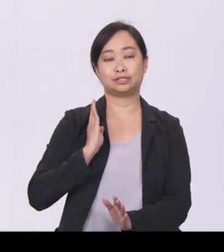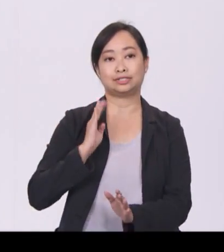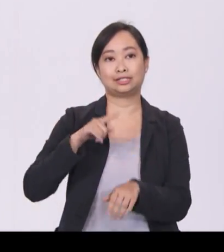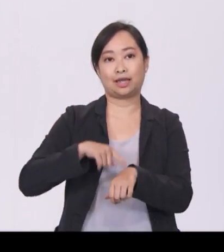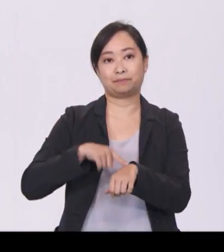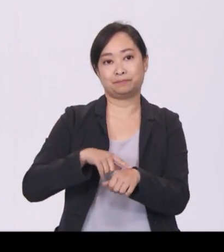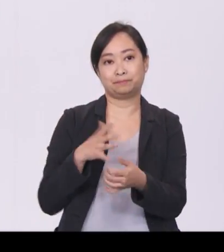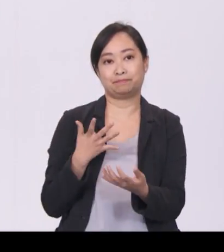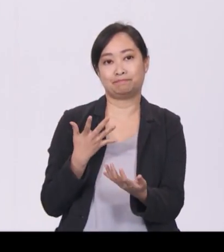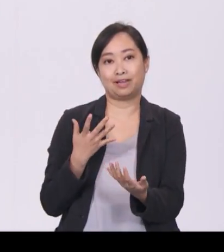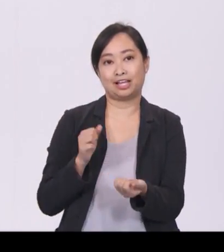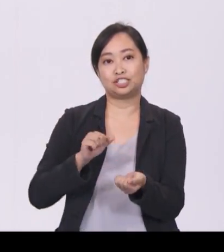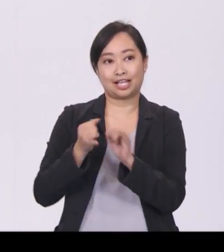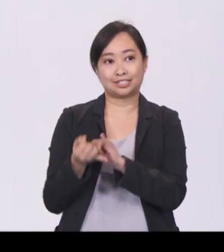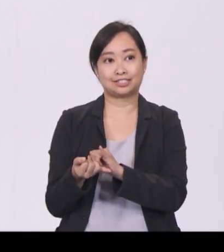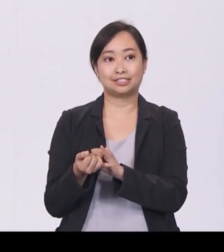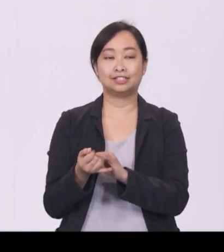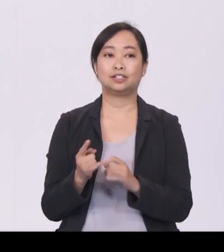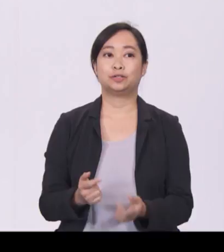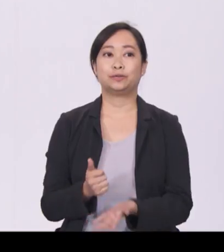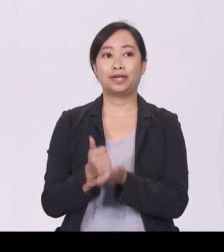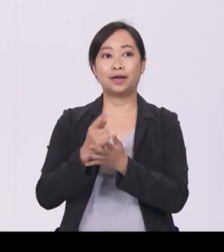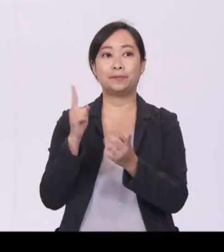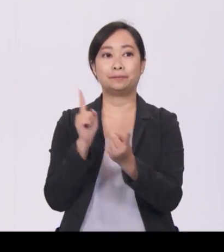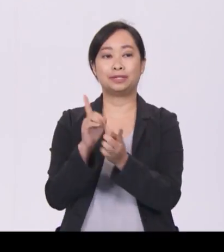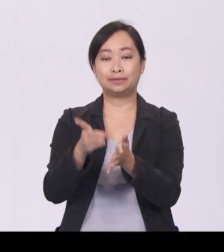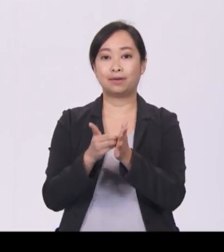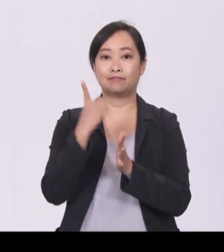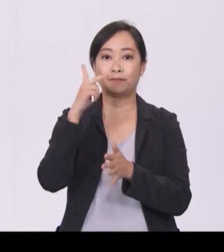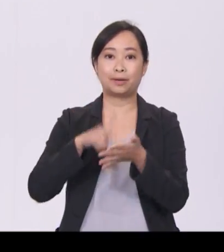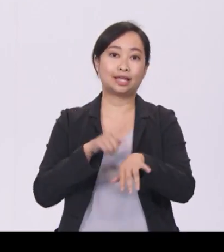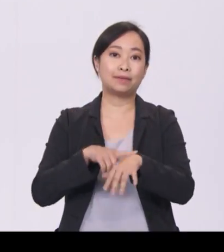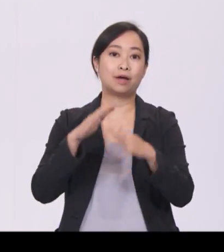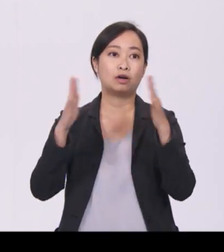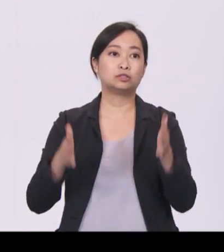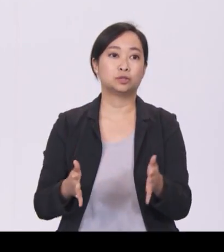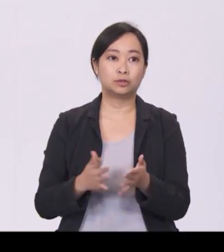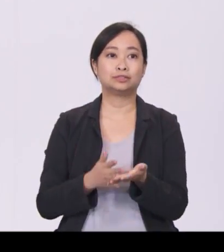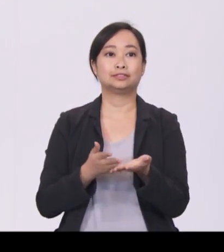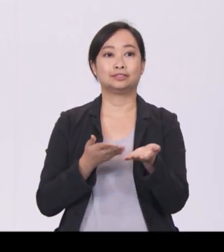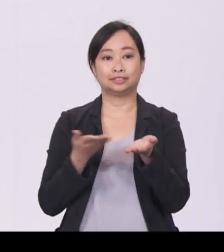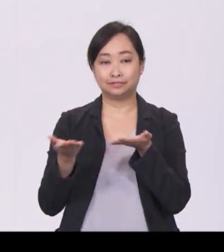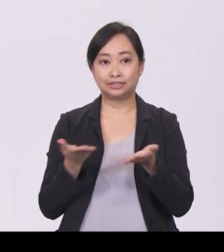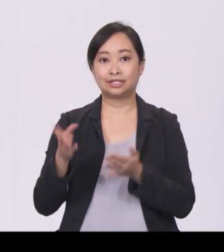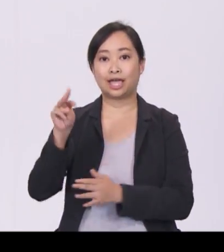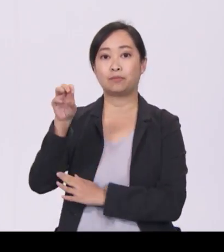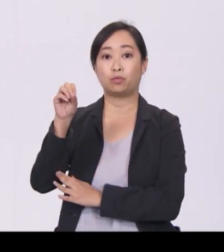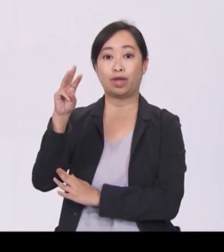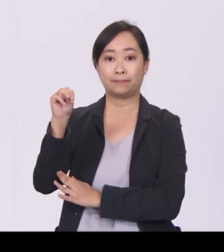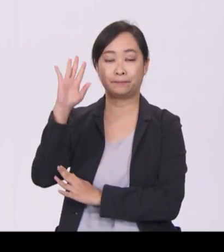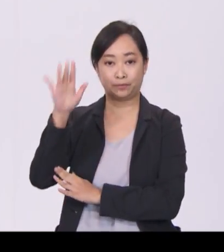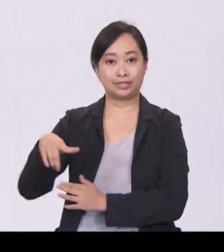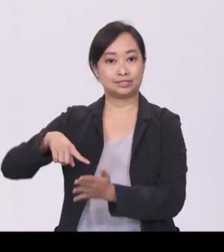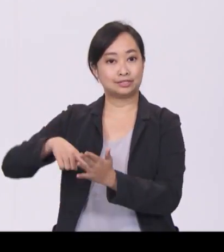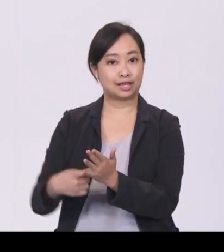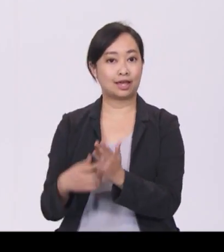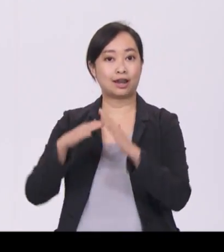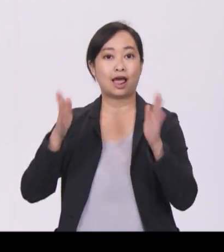To help meet demand for part-time household services, the Ministry of Manpower is also piloting the household services scheme.